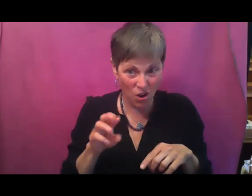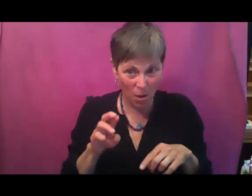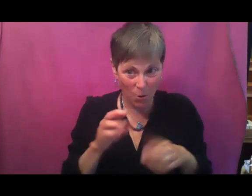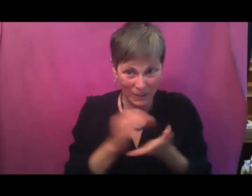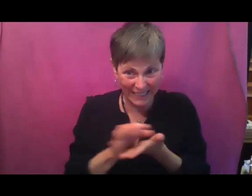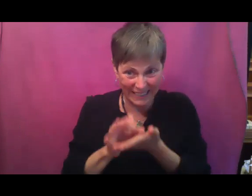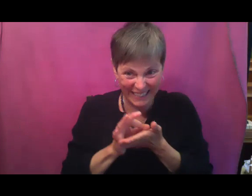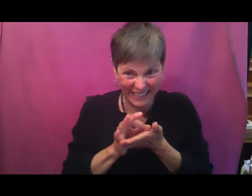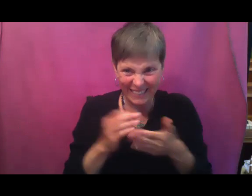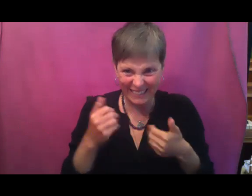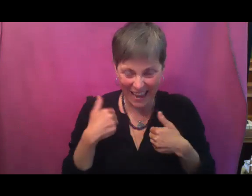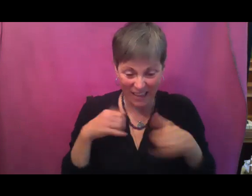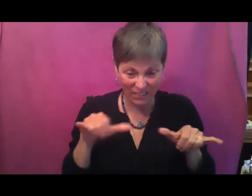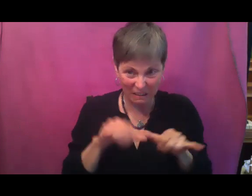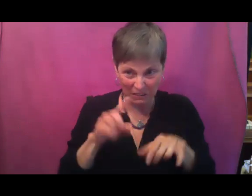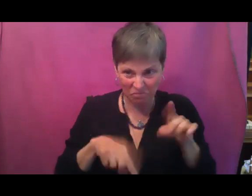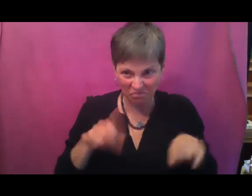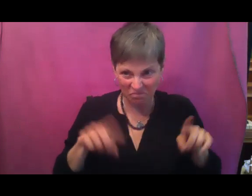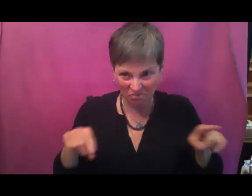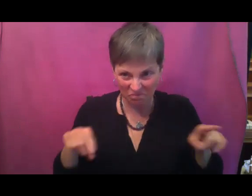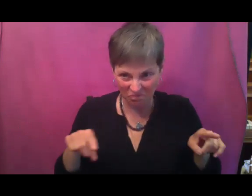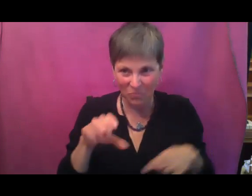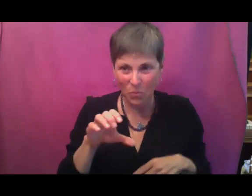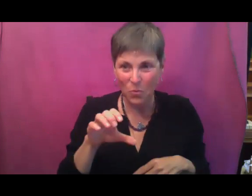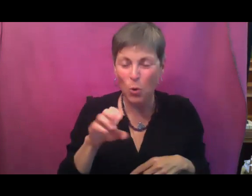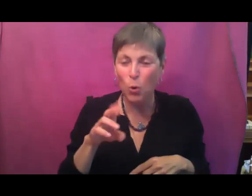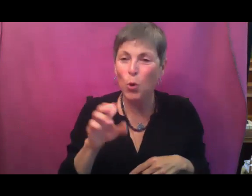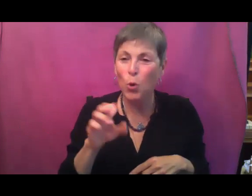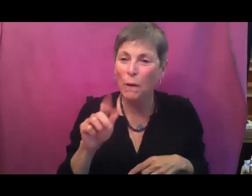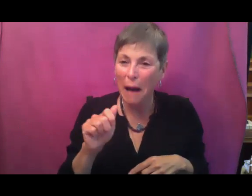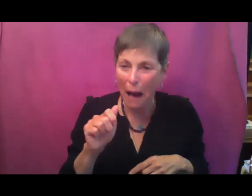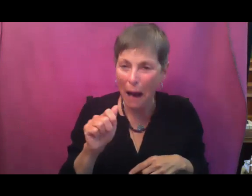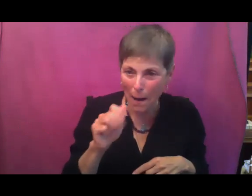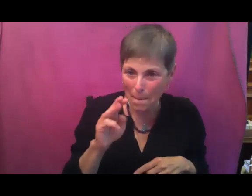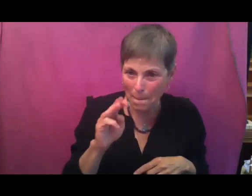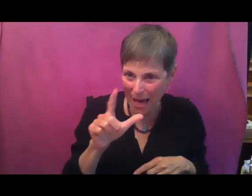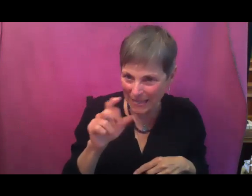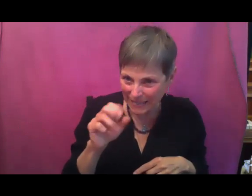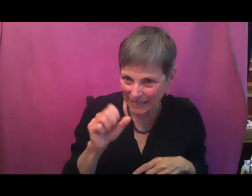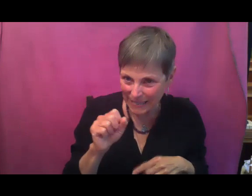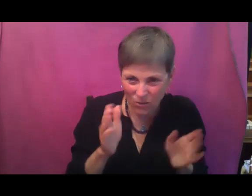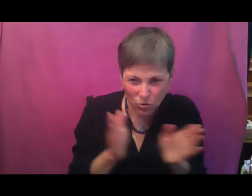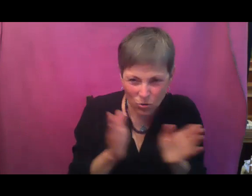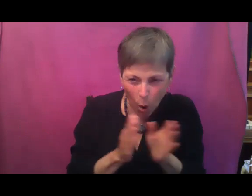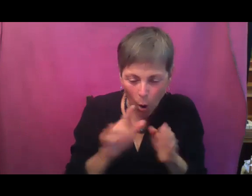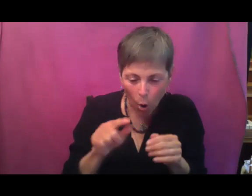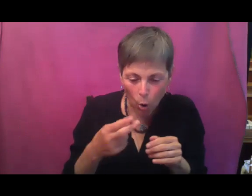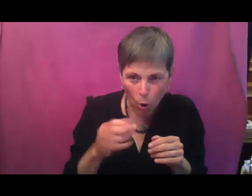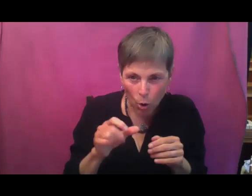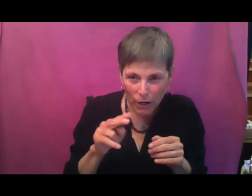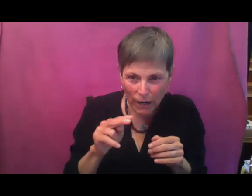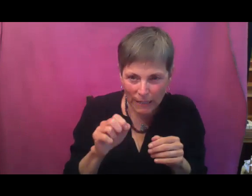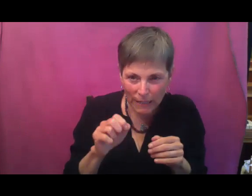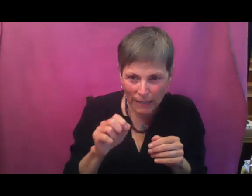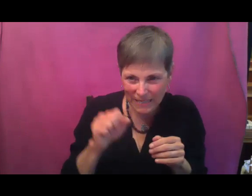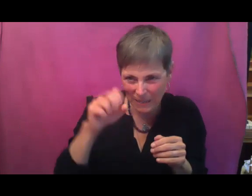So cucamelons, those marvelous Mexican sour gherkins, they're tiny little seeds. And some other cucumbers are much